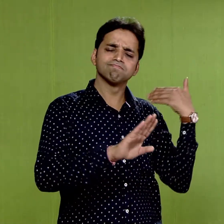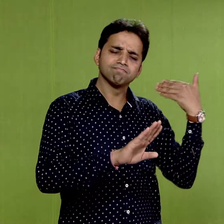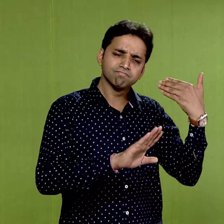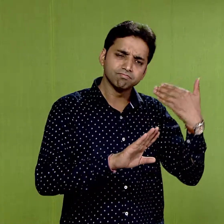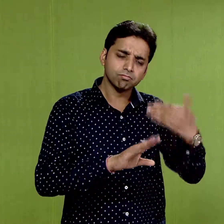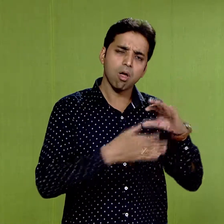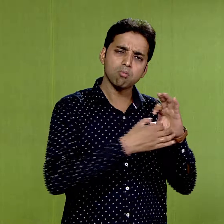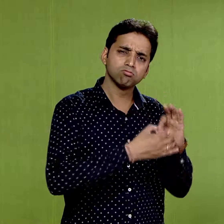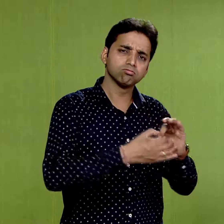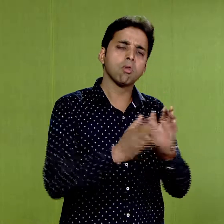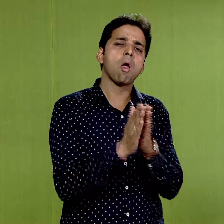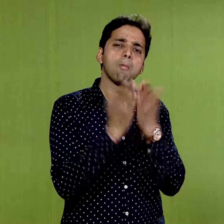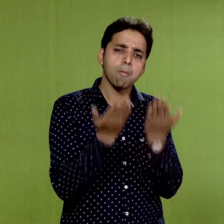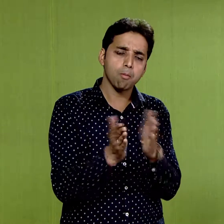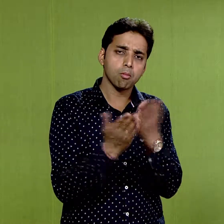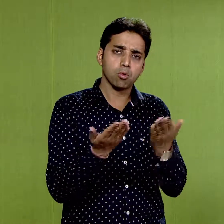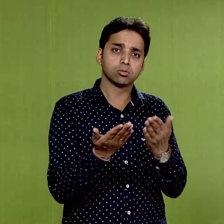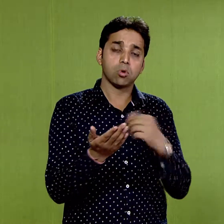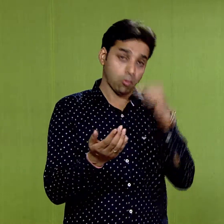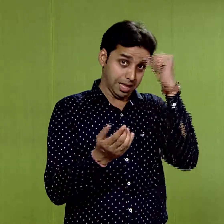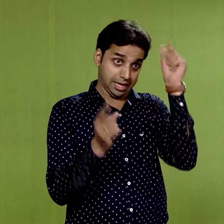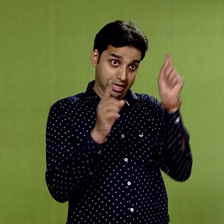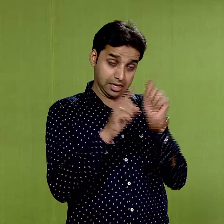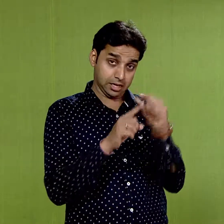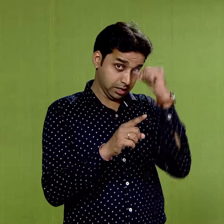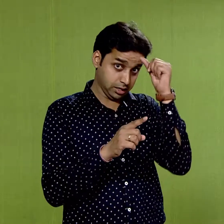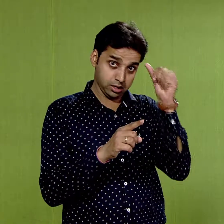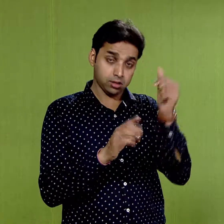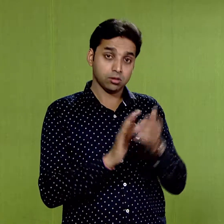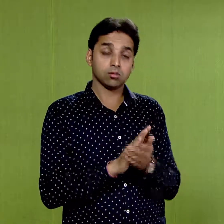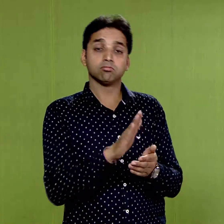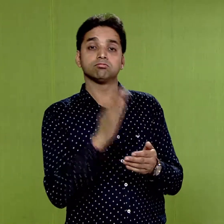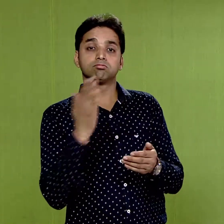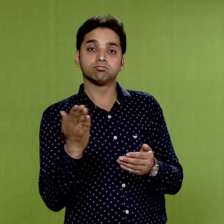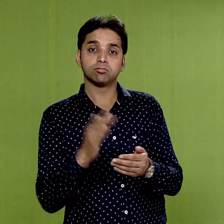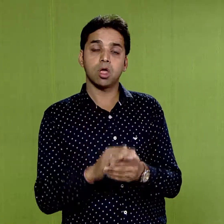of the Hindus and Buddhists,